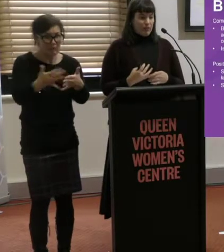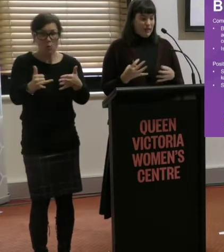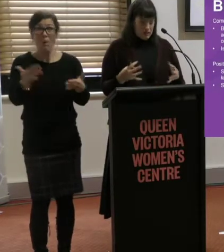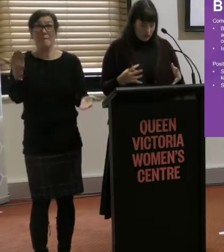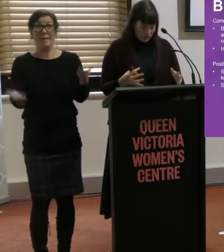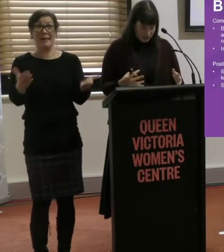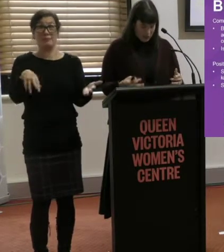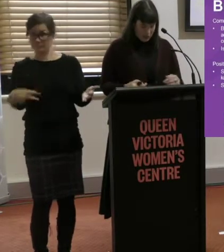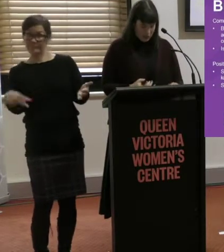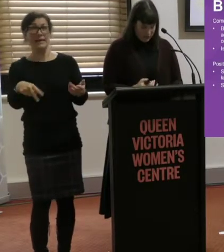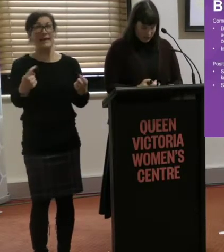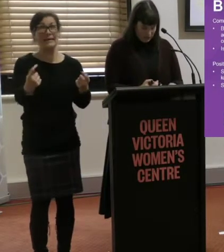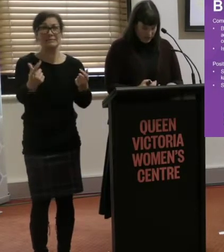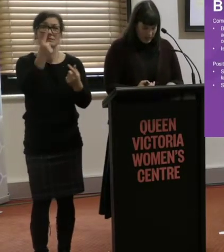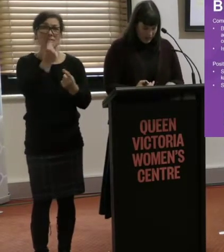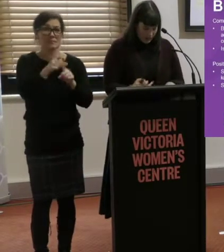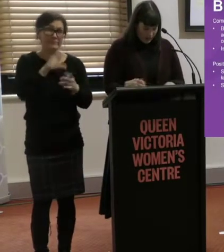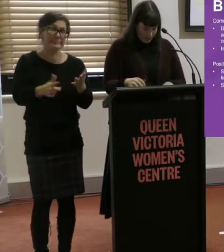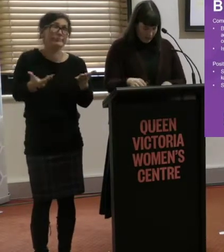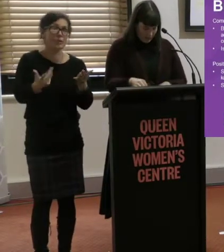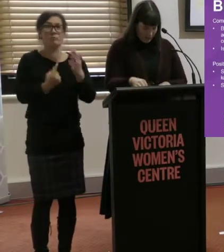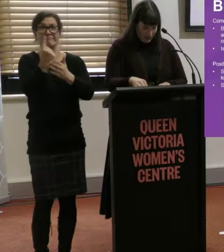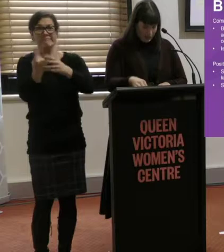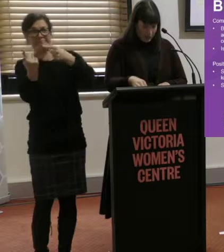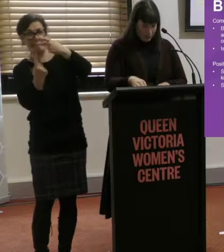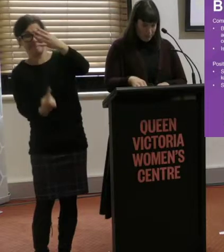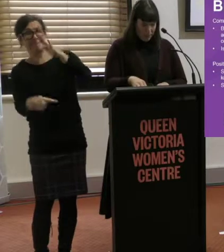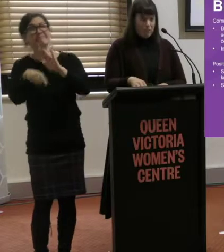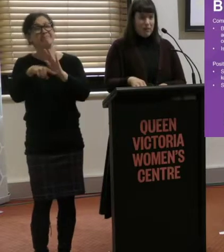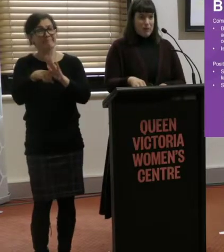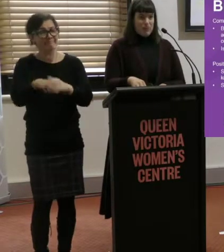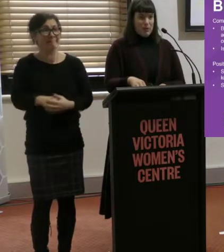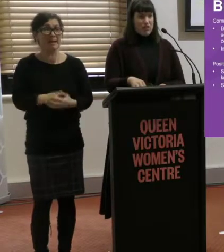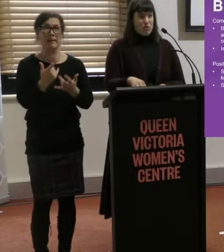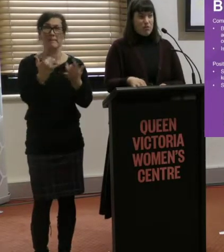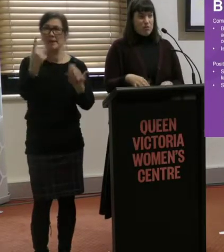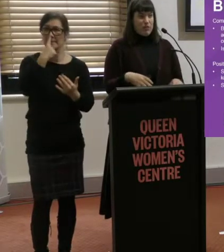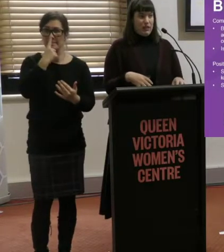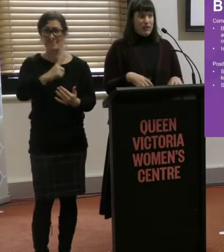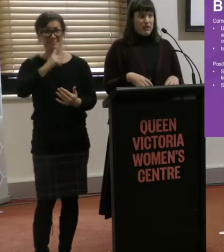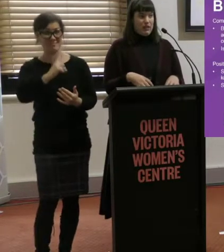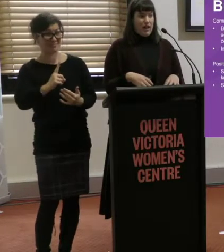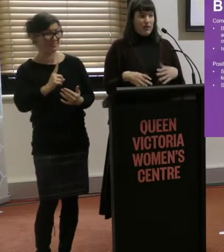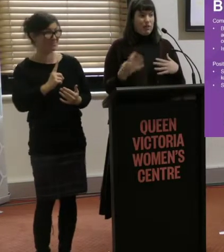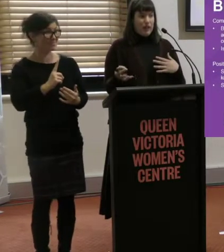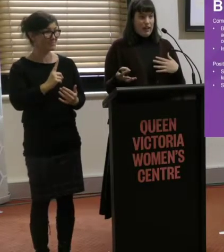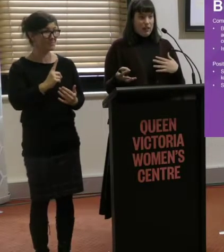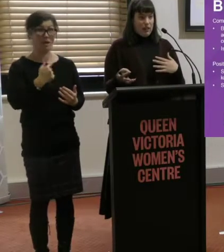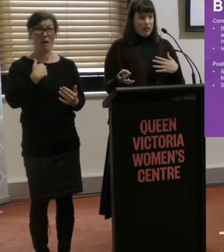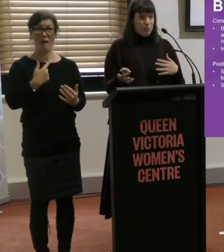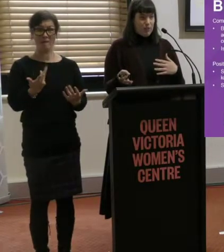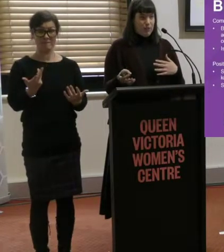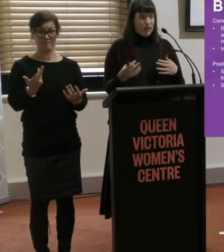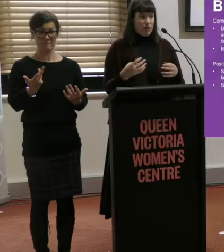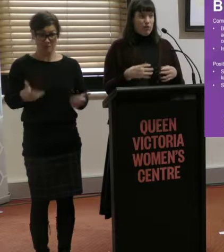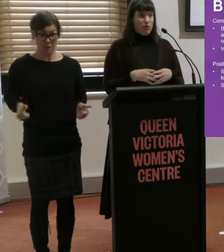Yeah, so there's a number of issues there. And there were many people who actually reported being... falling out of